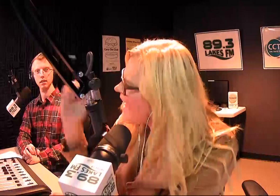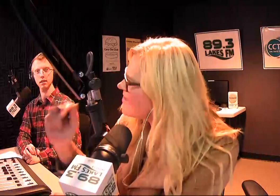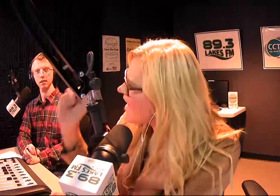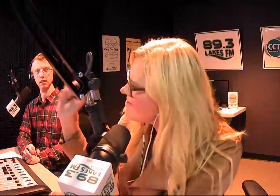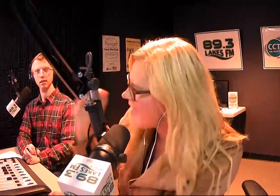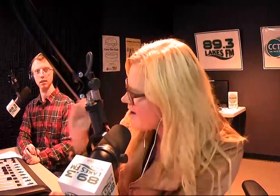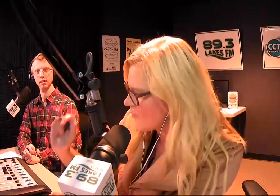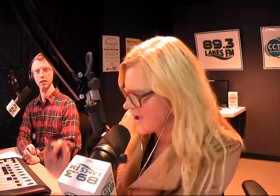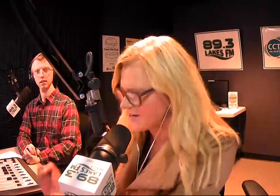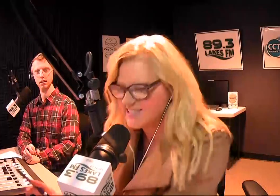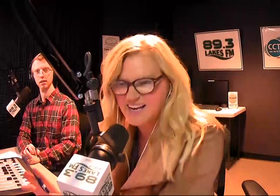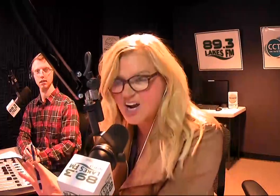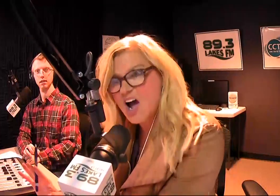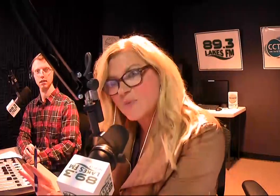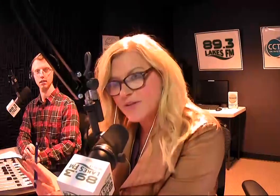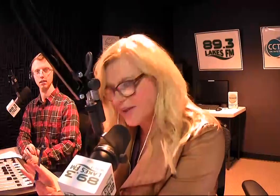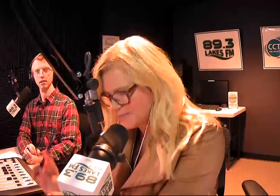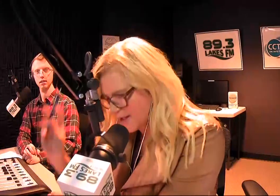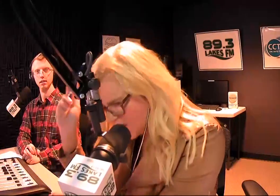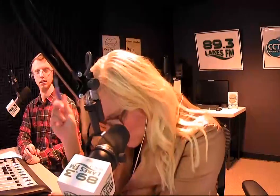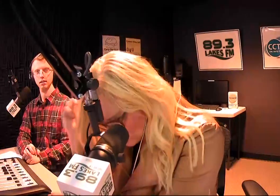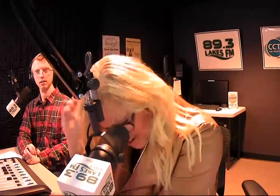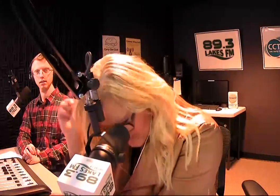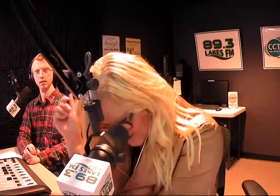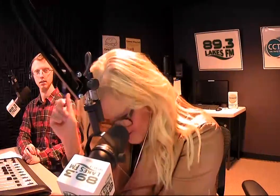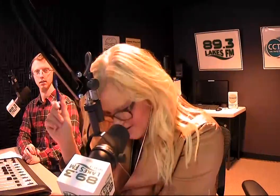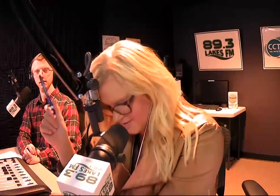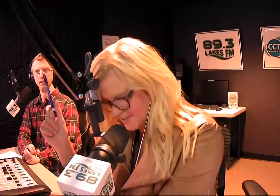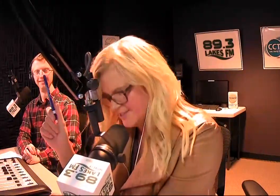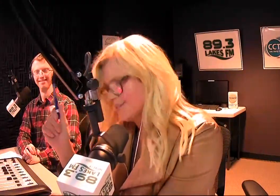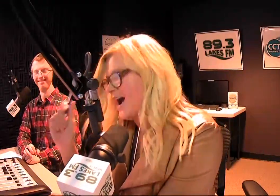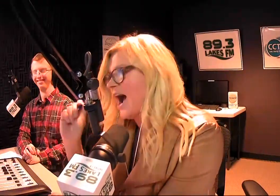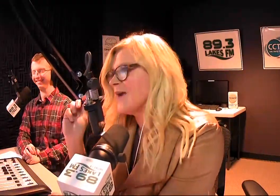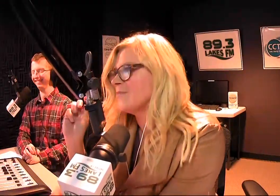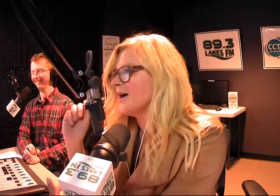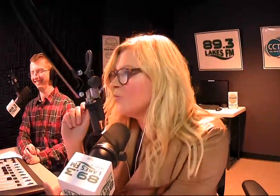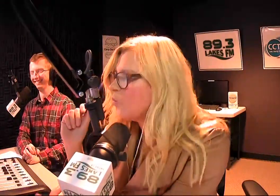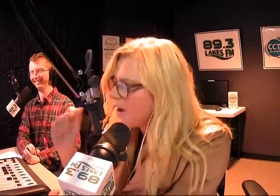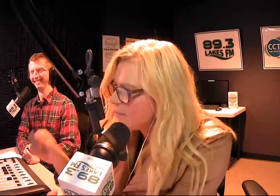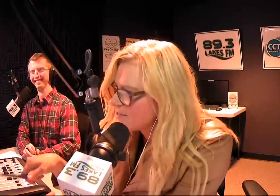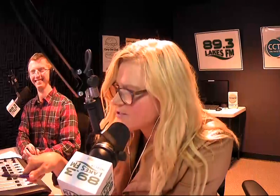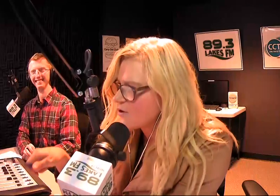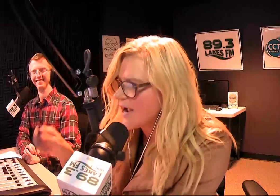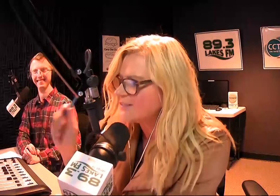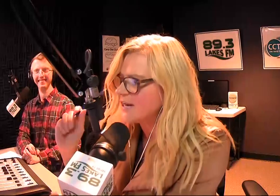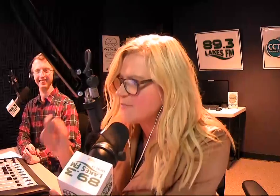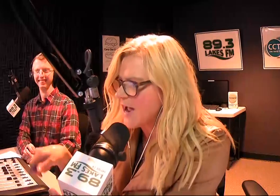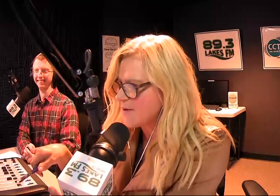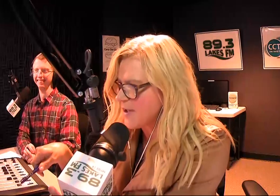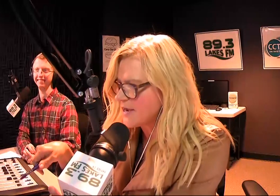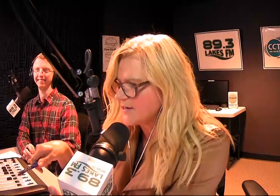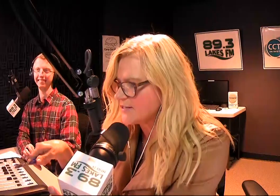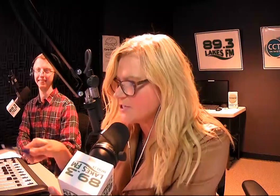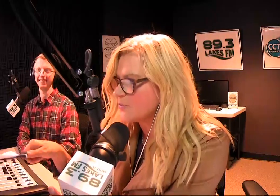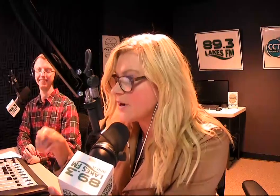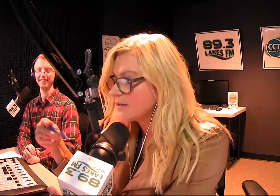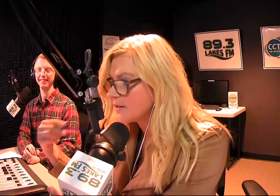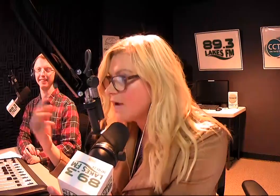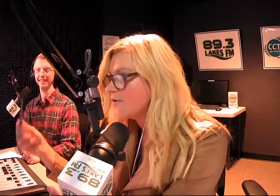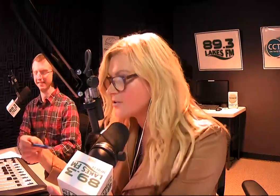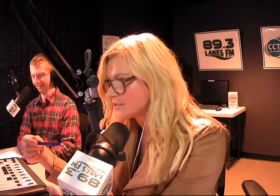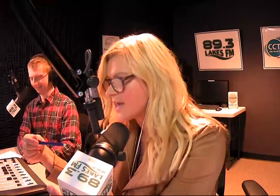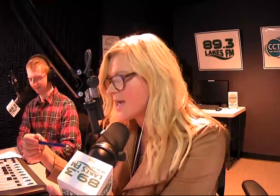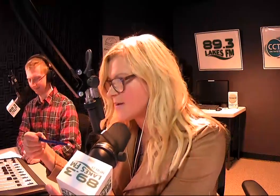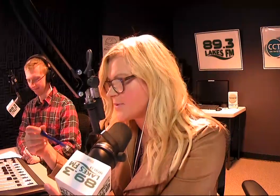Take that, that and that way. And he's like, no, I want that. I'm like, no, no, no, no, no. I'm when I'm distracted, I'm not paying attention.